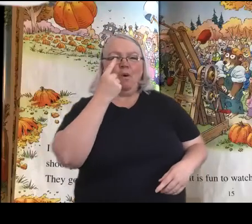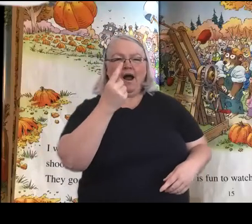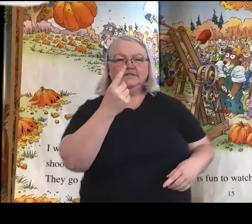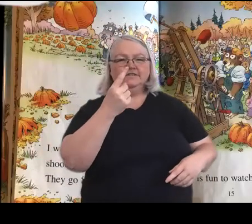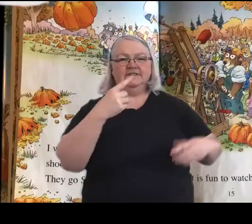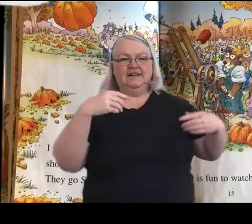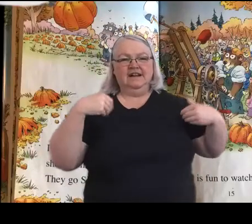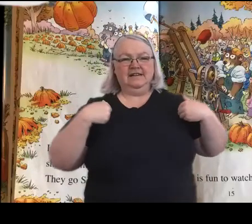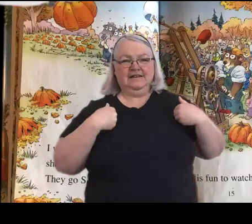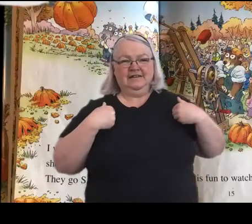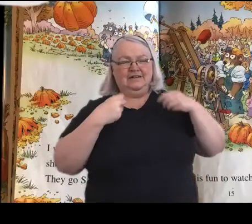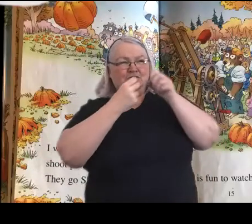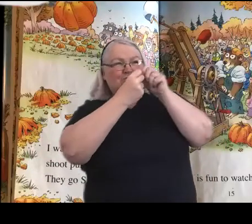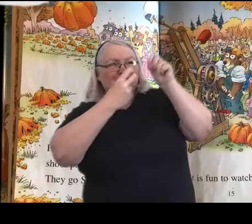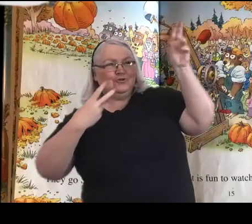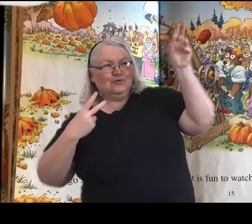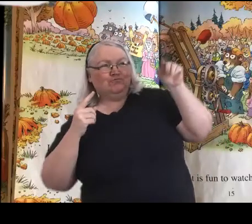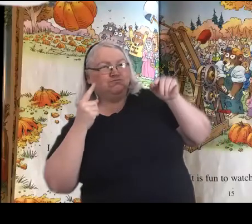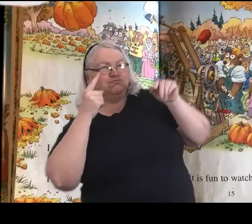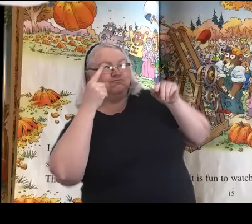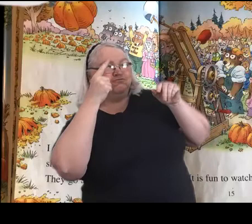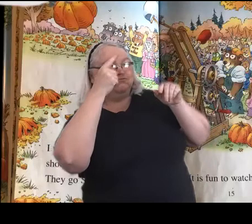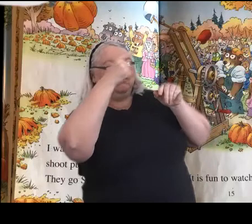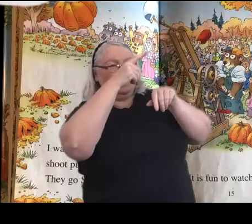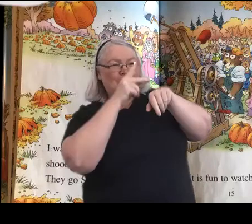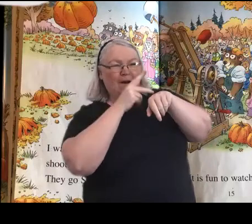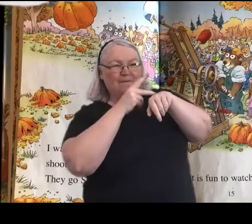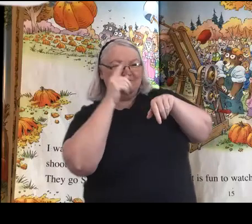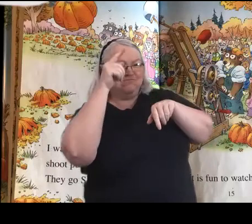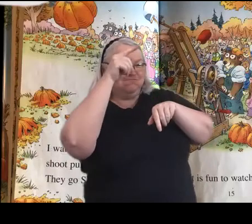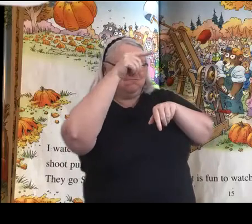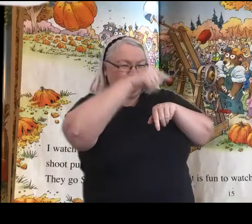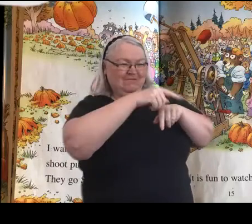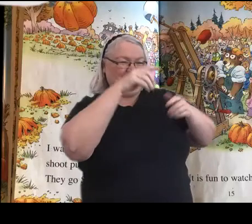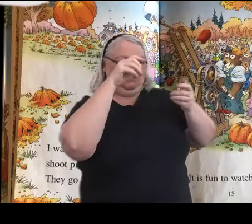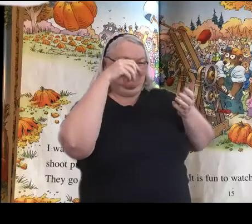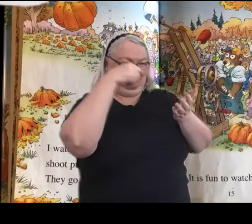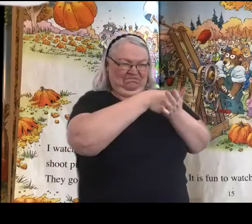I watch a critter shoot pumpkins into the air. They go splat.